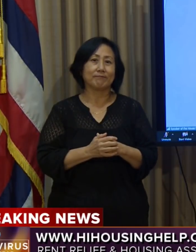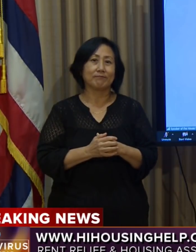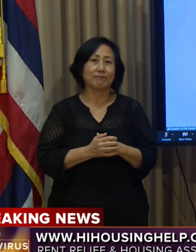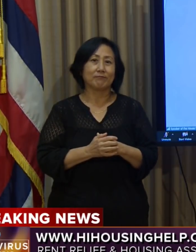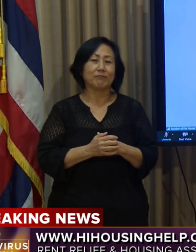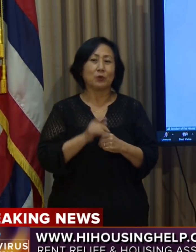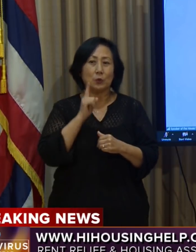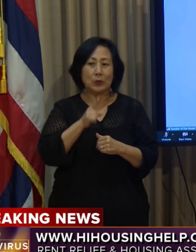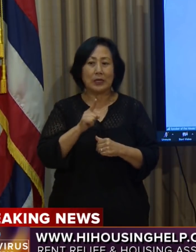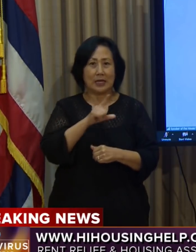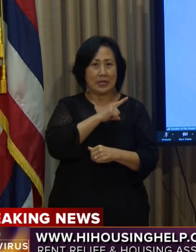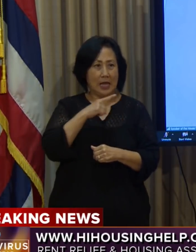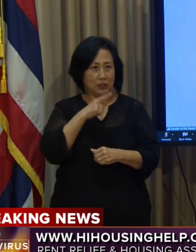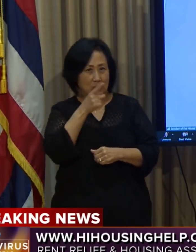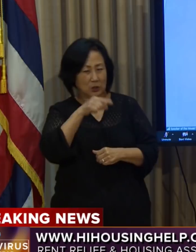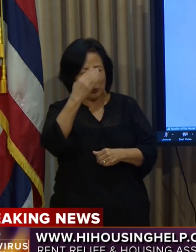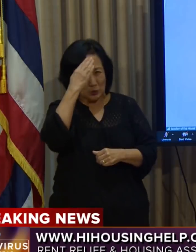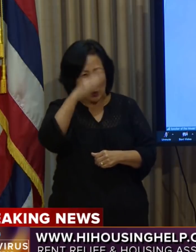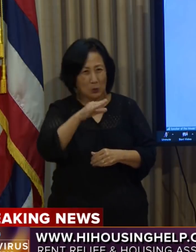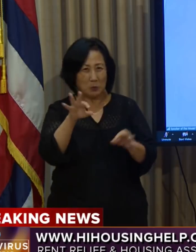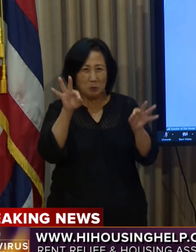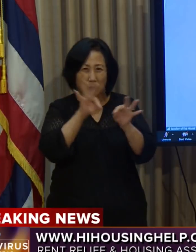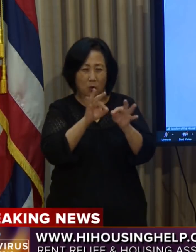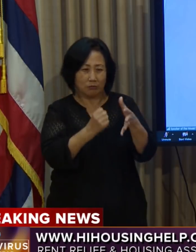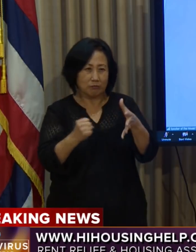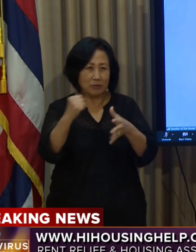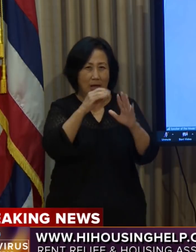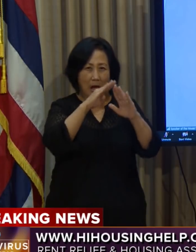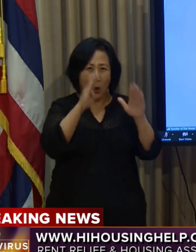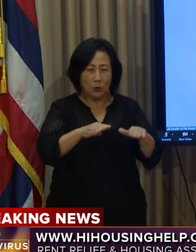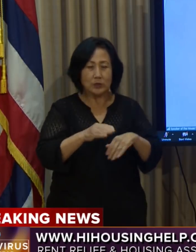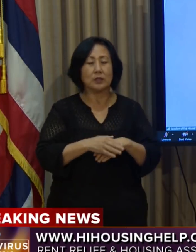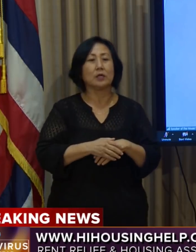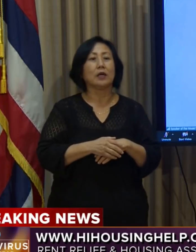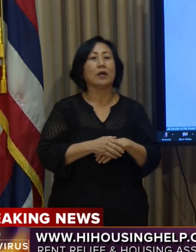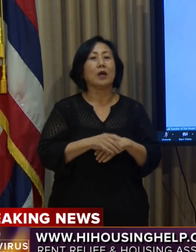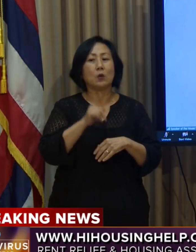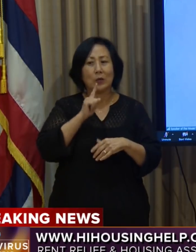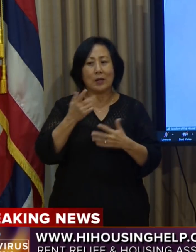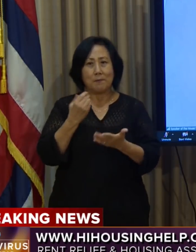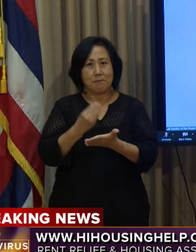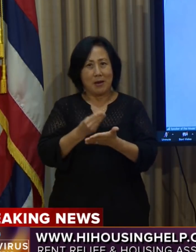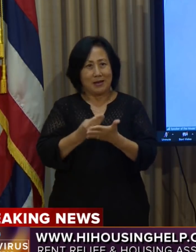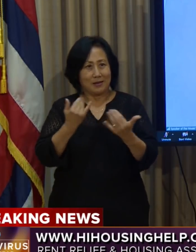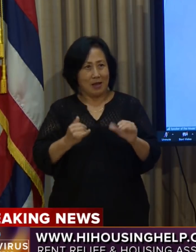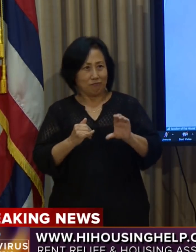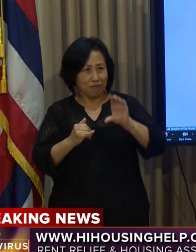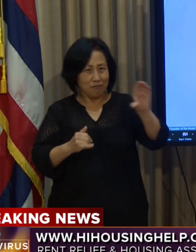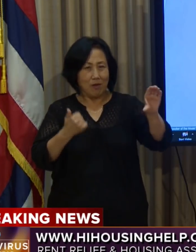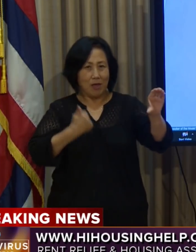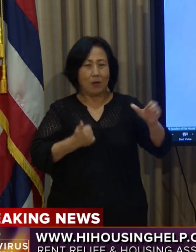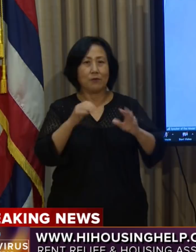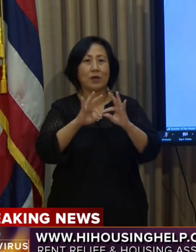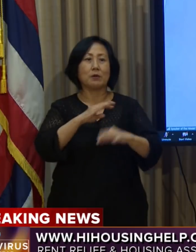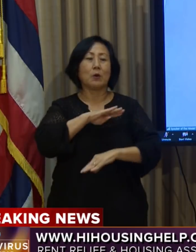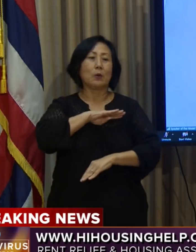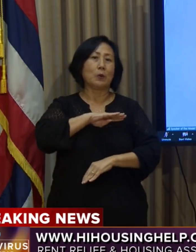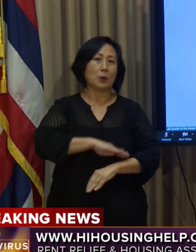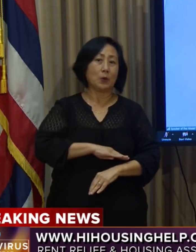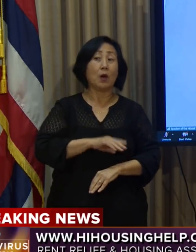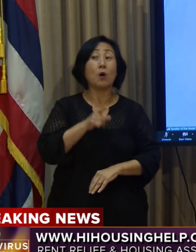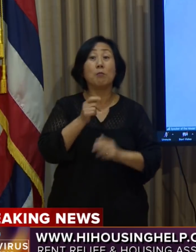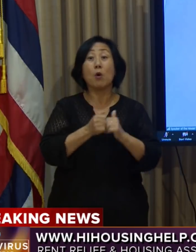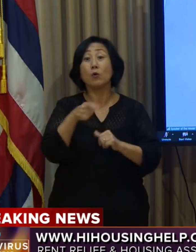this is a priority of the legislature and the administration to bring direct relief to families that are